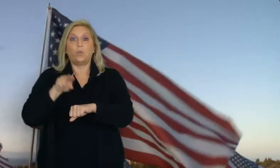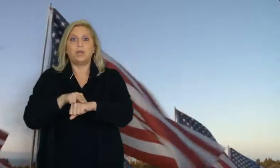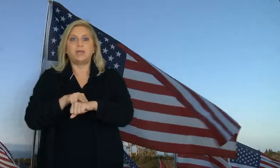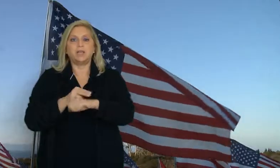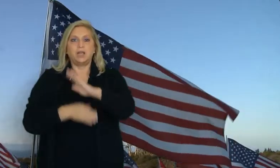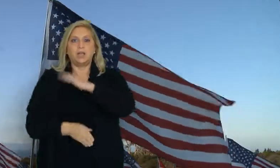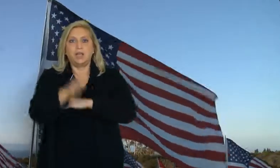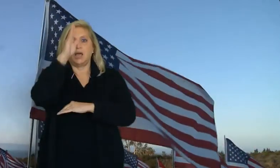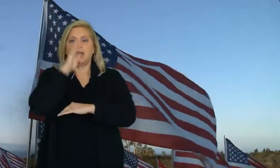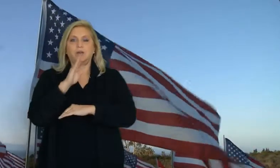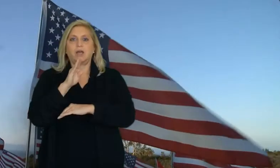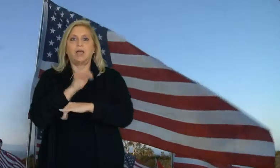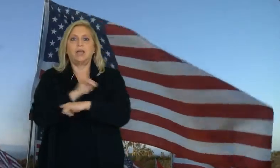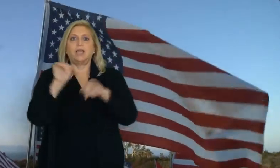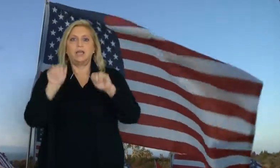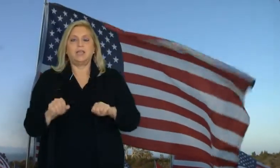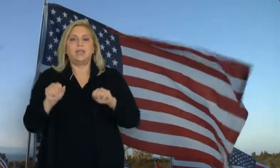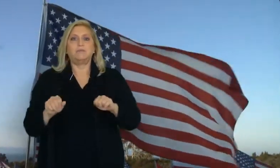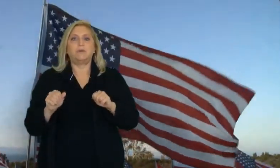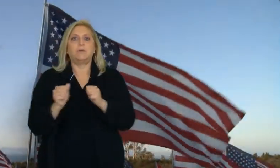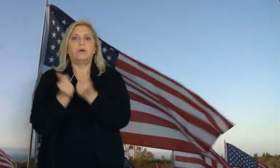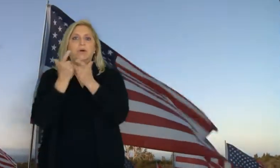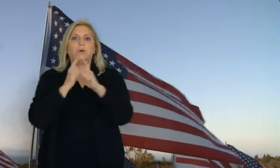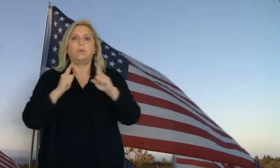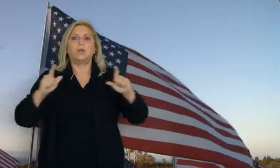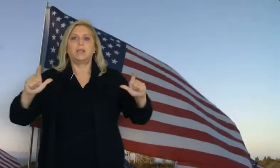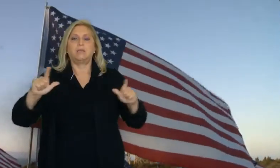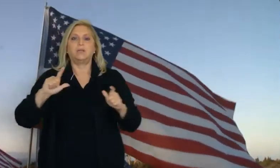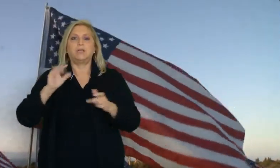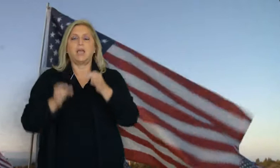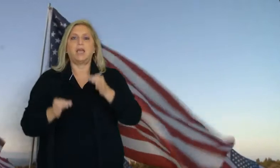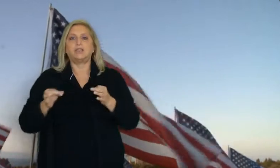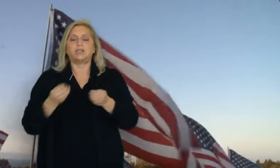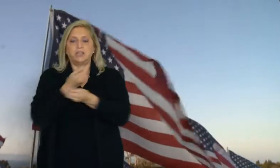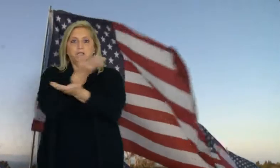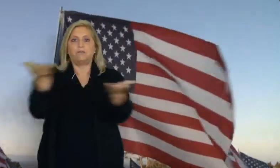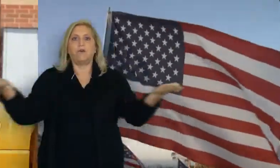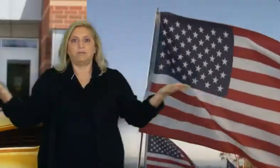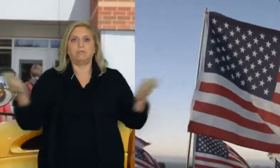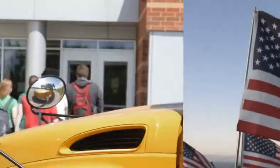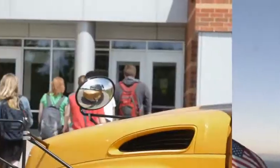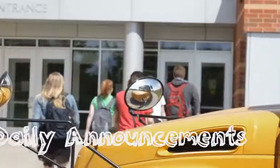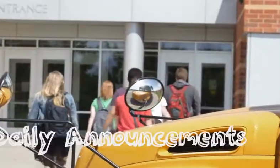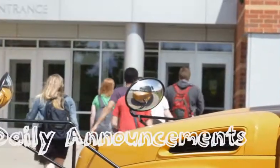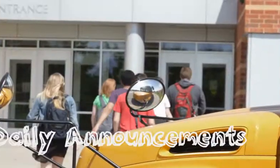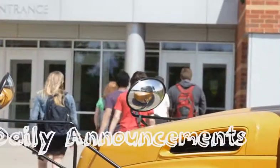one nation, under God, indivisible, with liberty and justice for all.